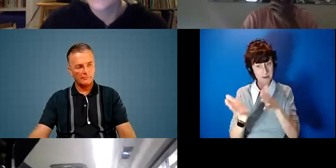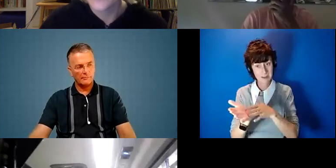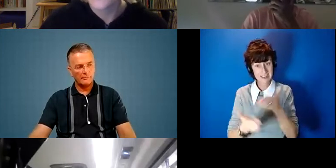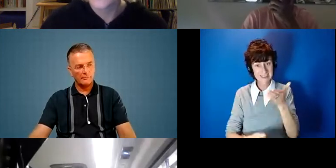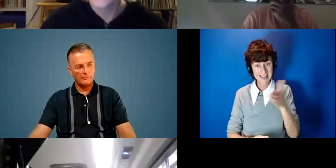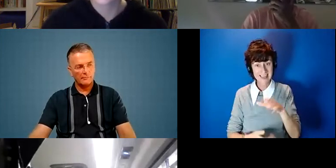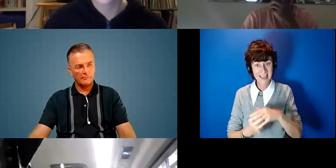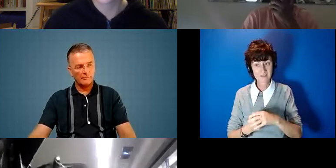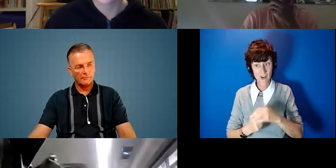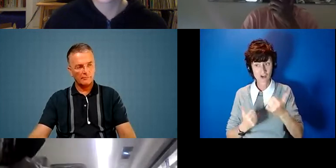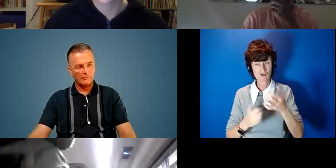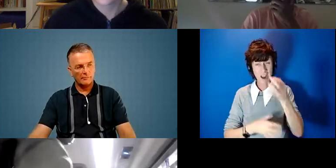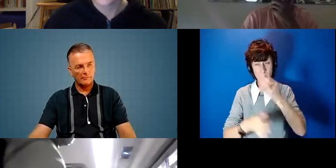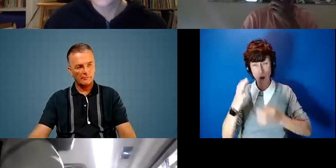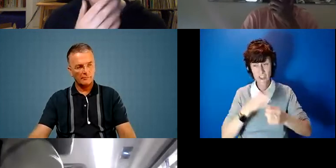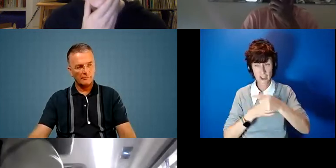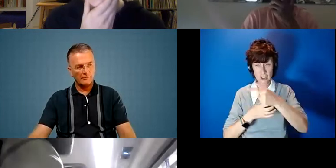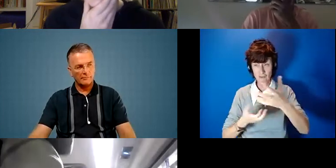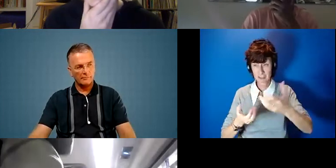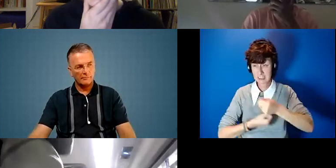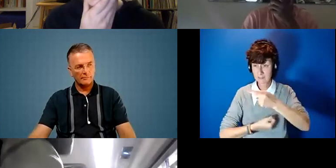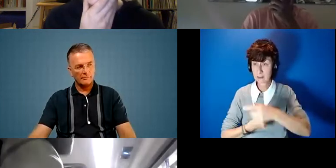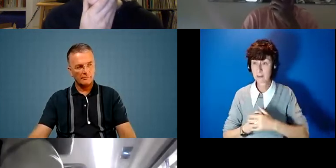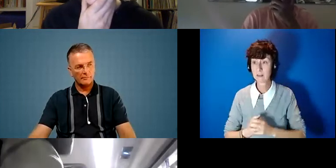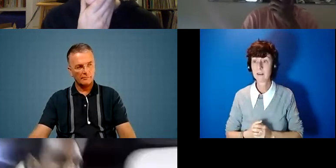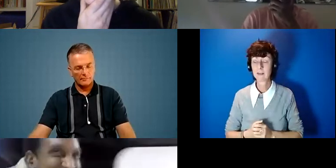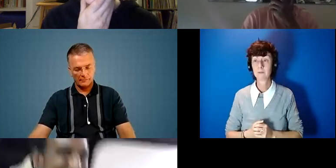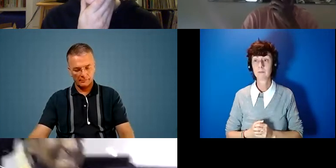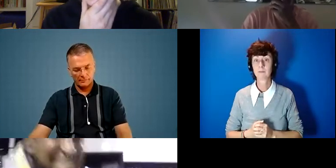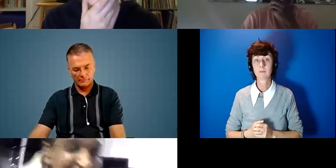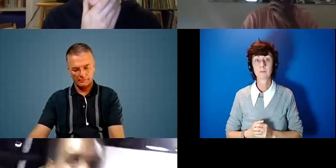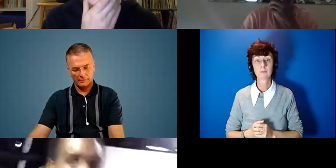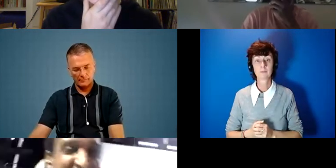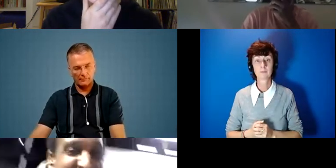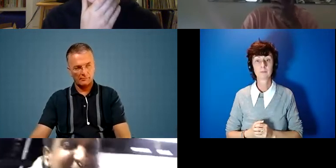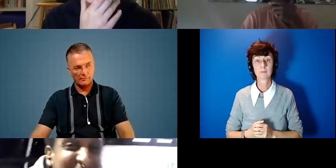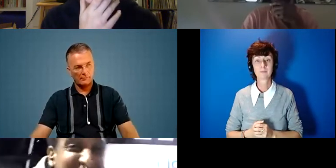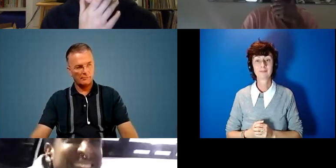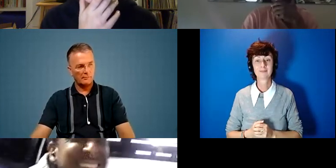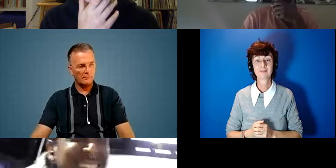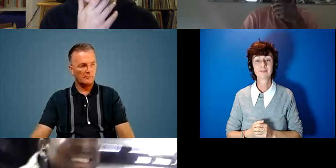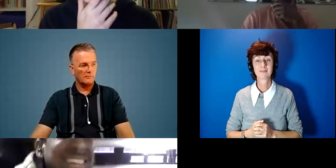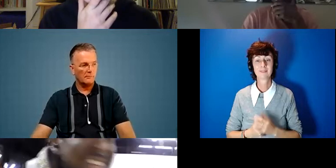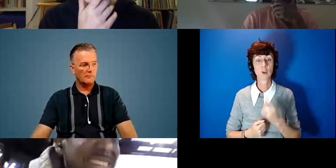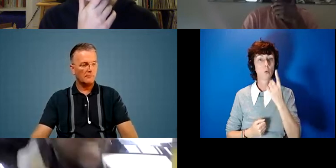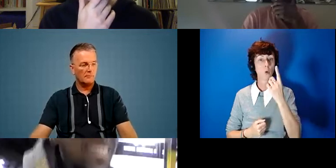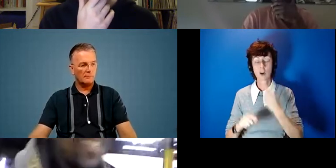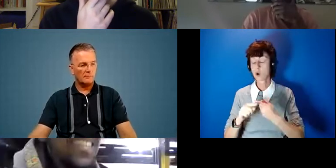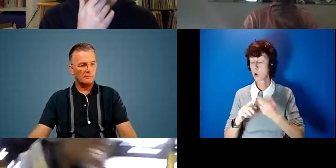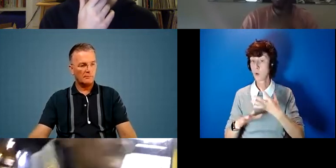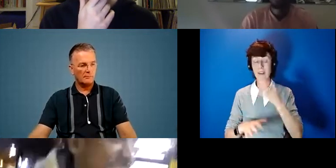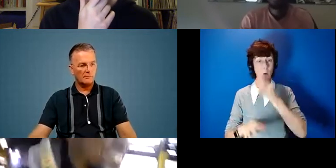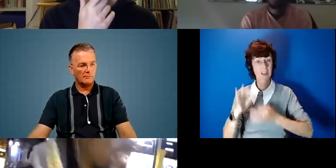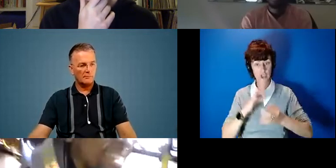great questions that have come in um i do i want to ask a quick question um